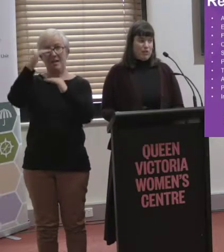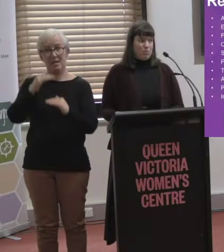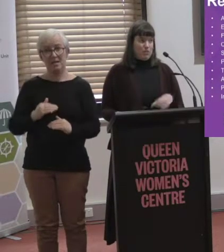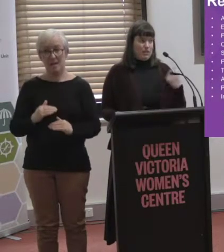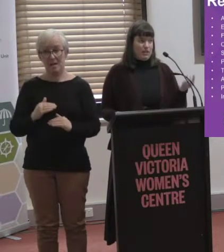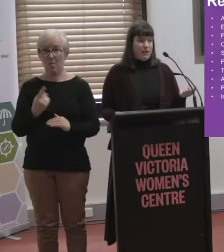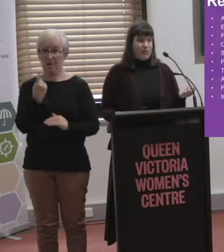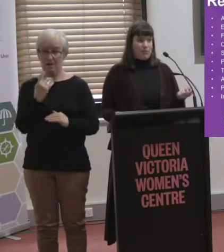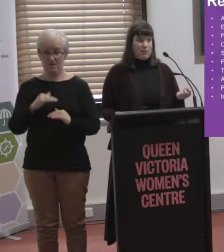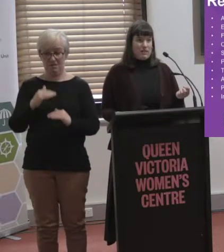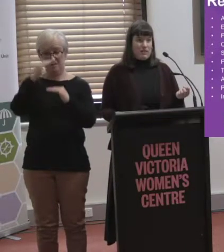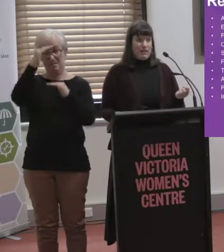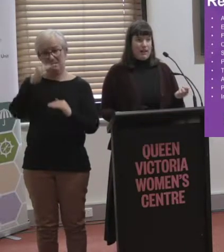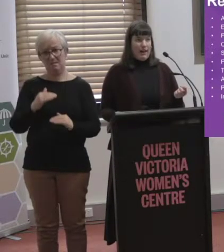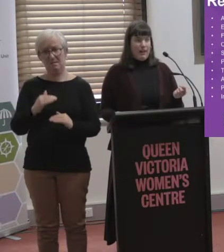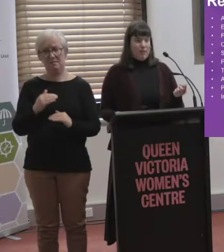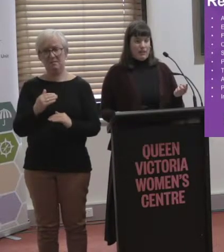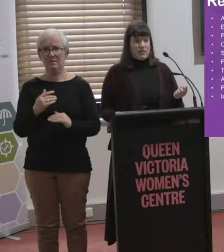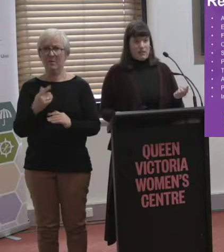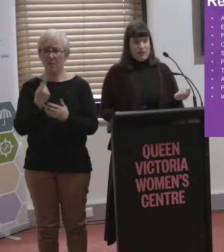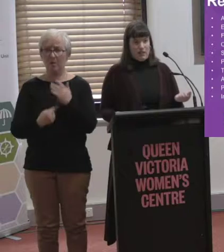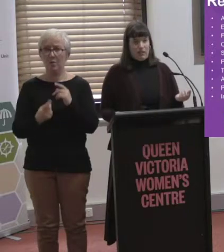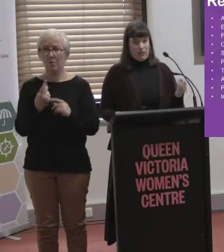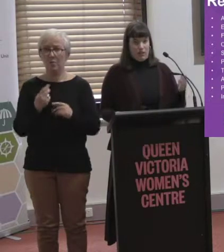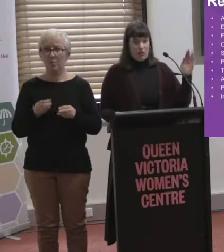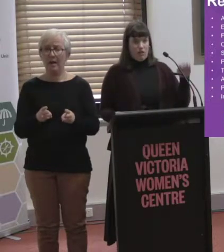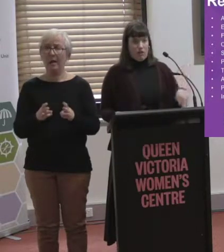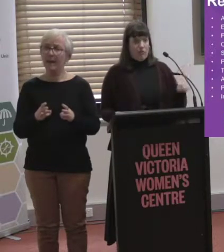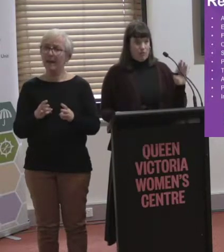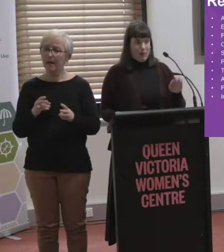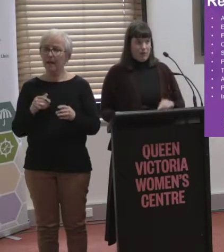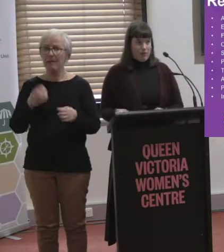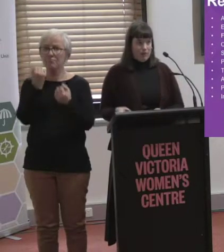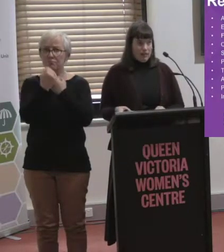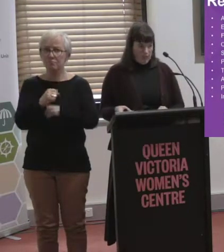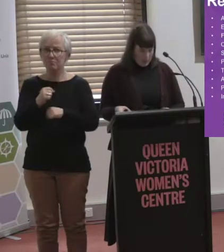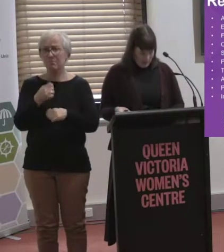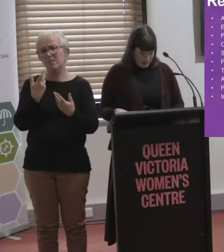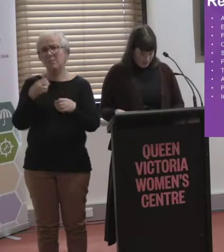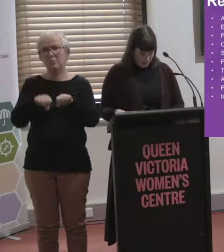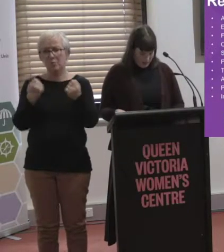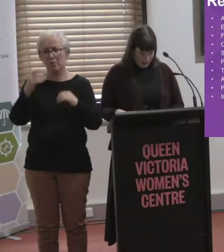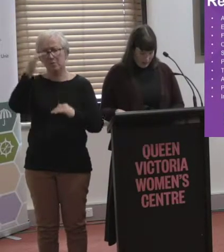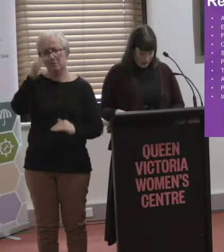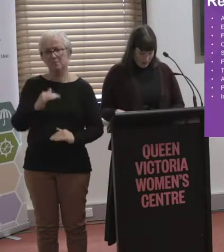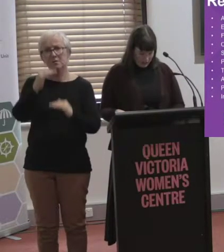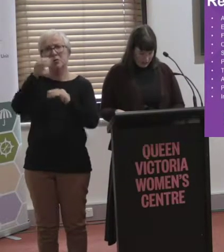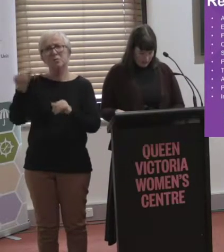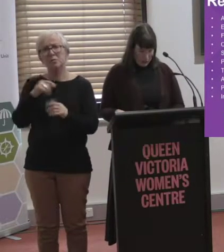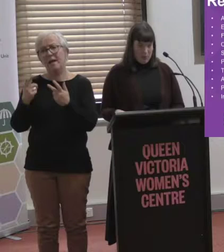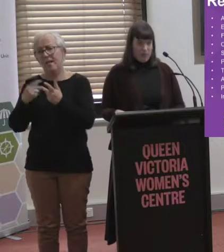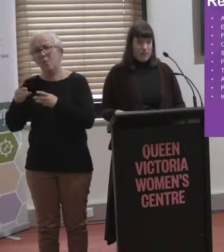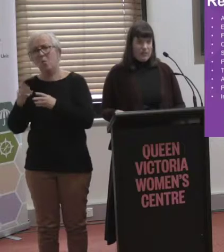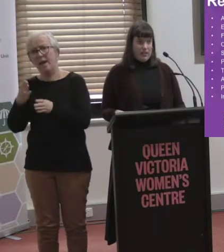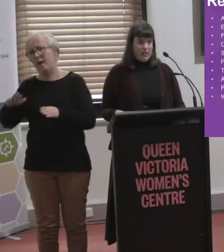platform, there should be a secondary, independent means to get on and off the platform. And then, finally,